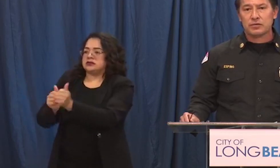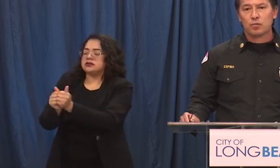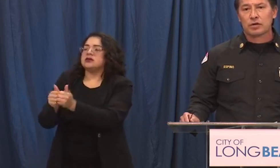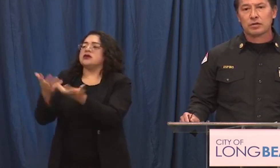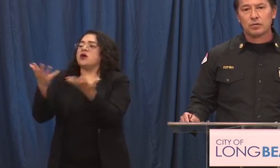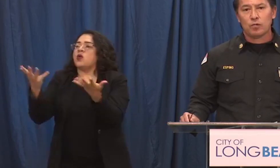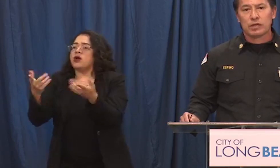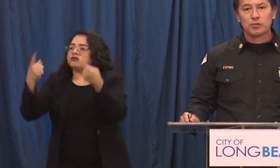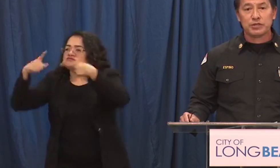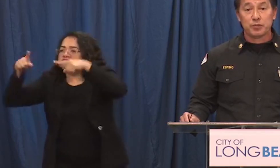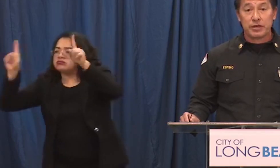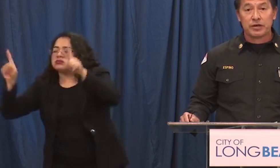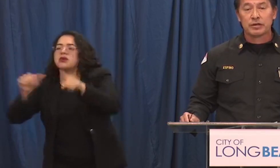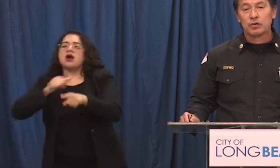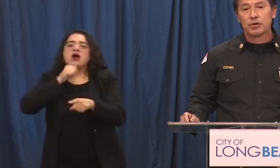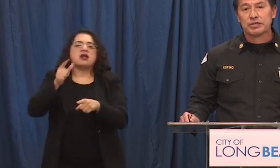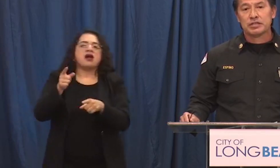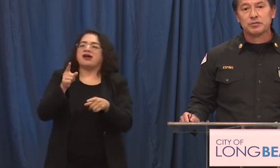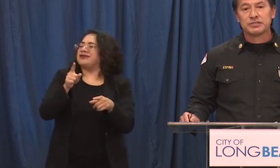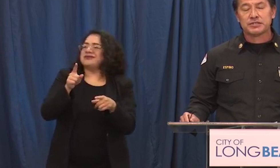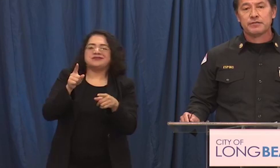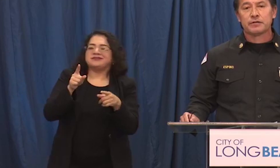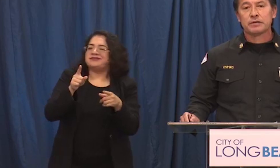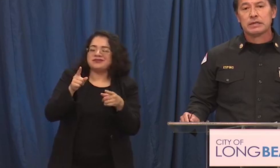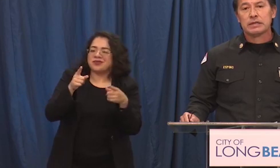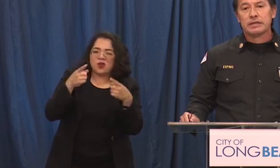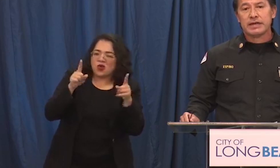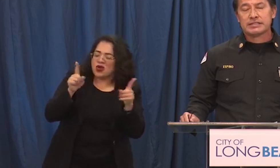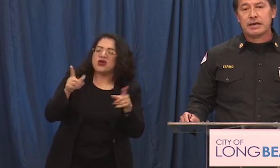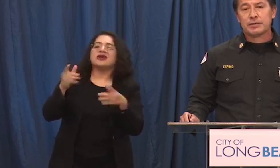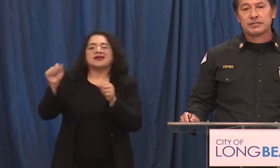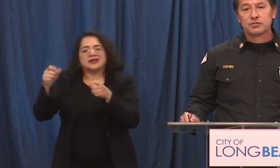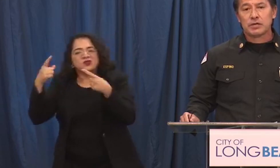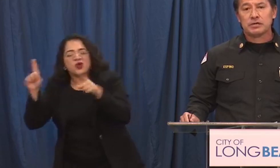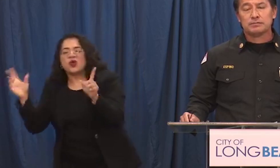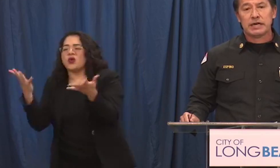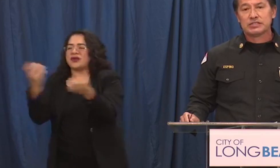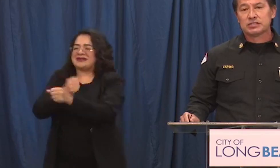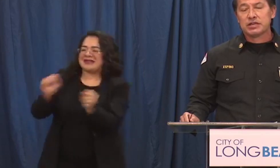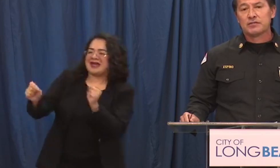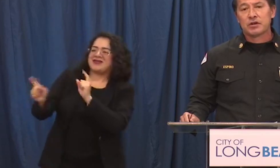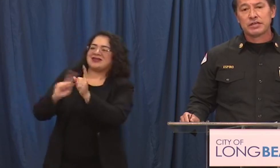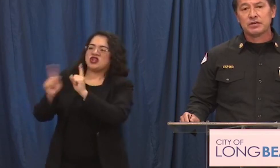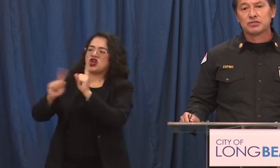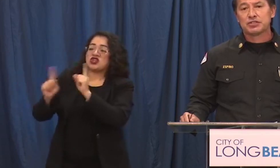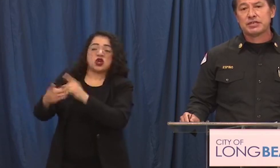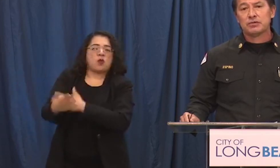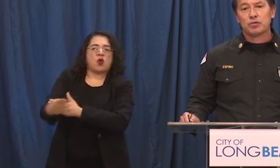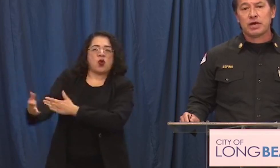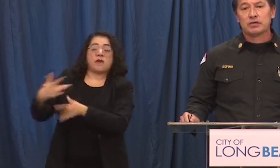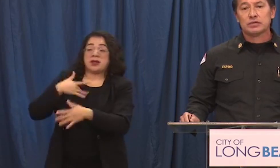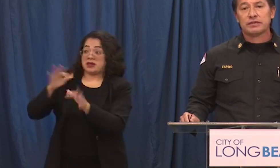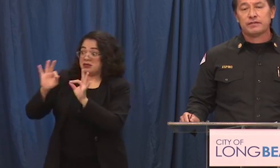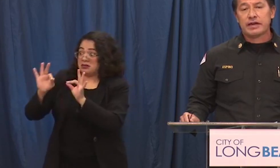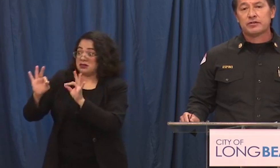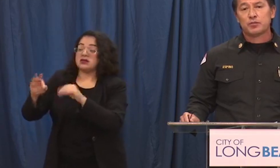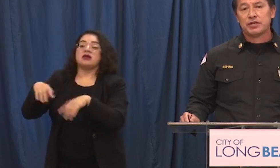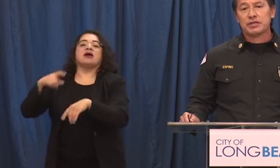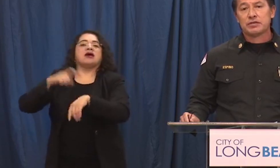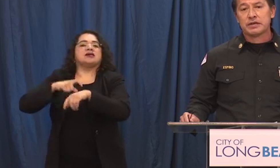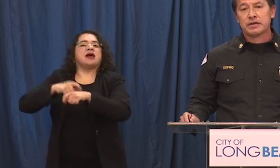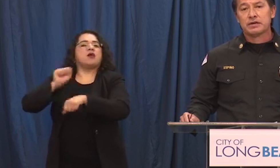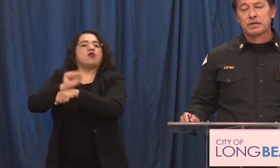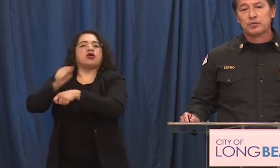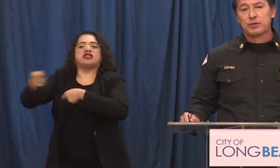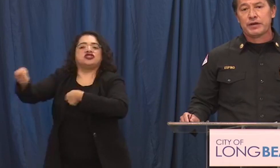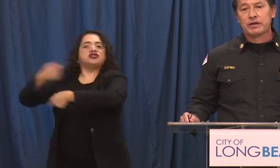what didn't work what can we do better where do you need to be safer that's happening as well i just left our eoc where not only fire and